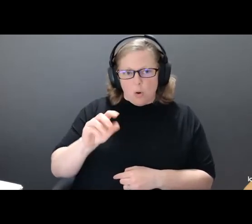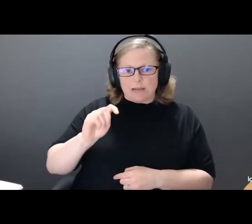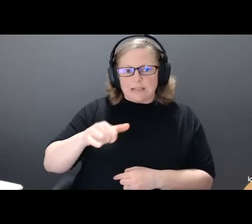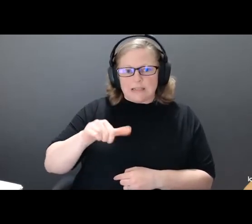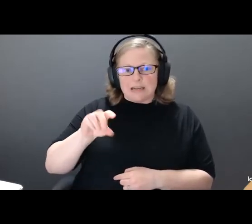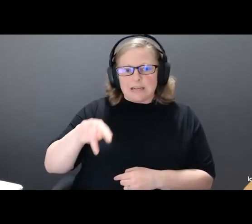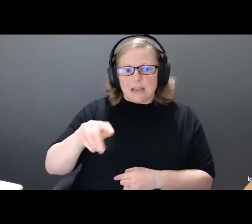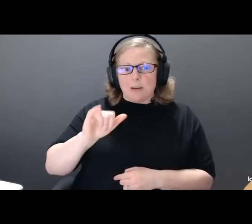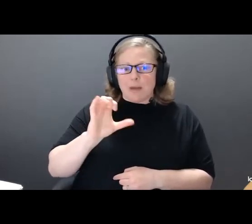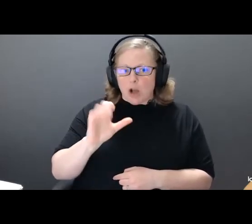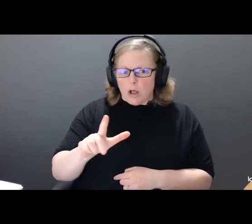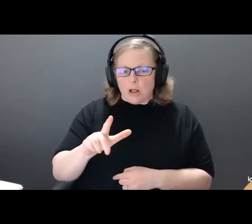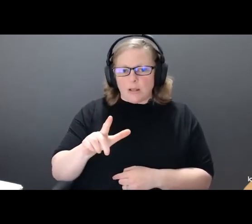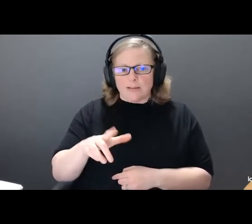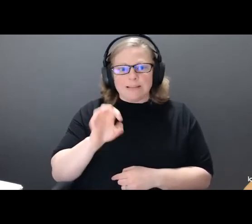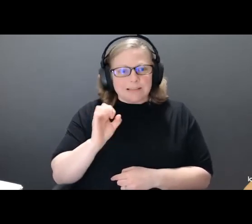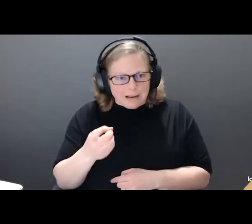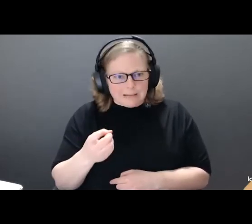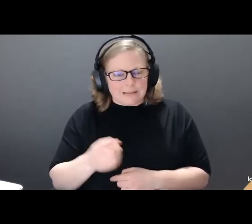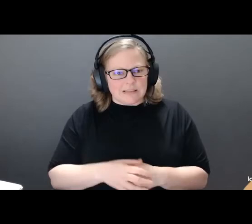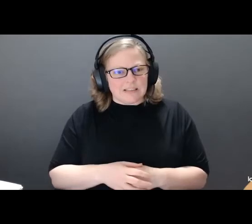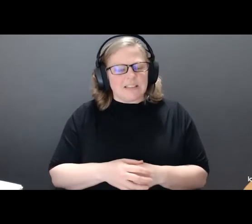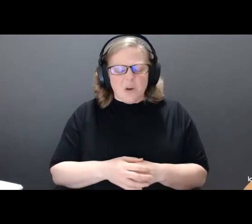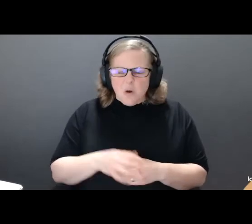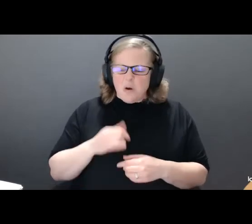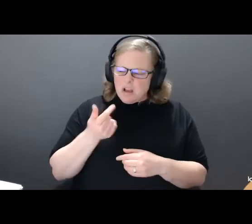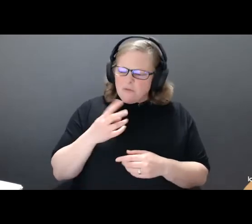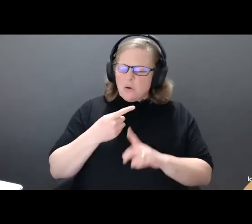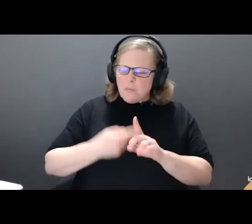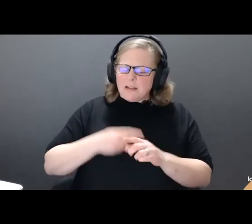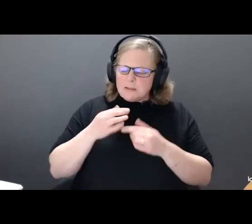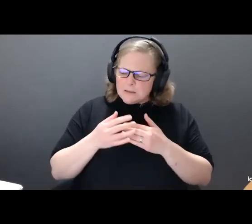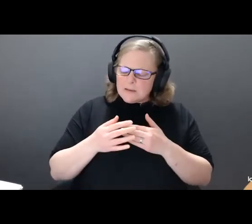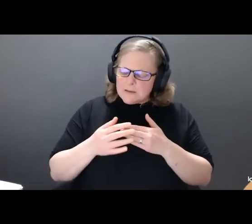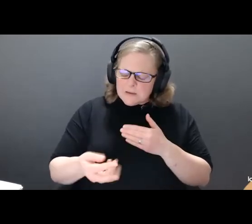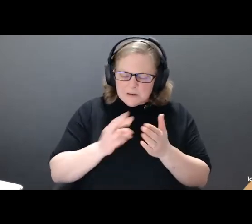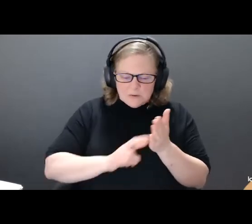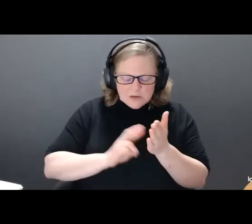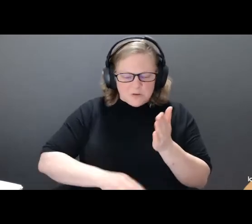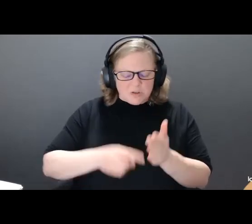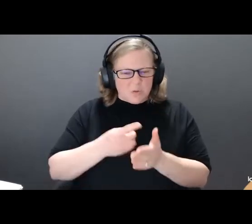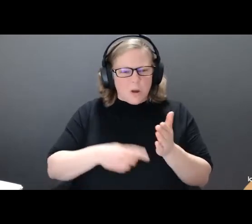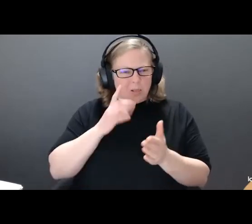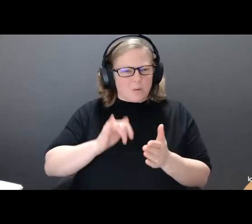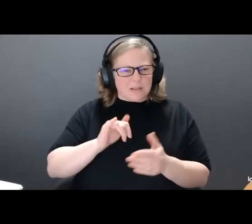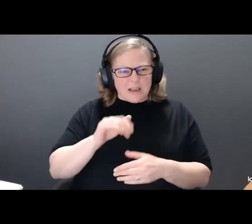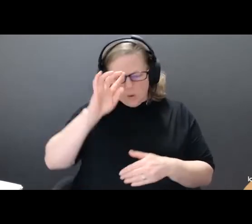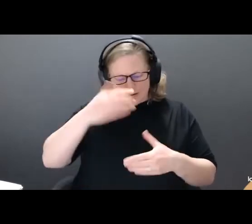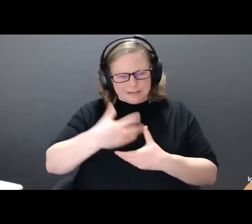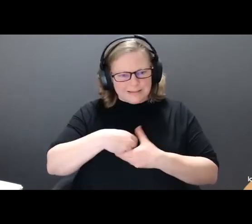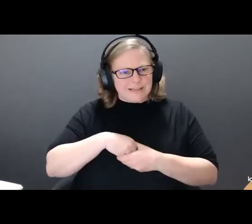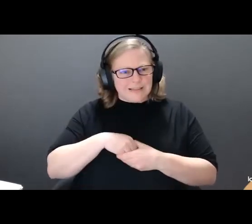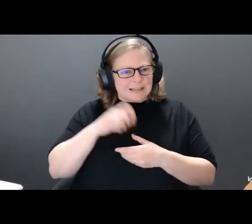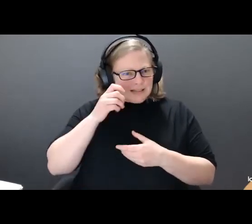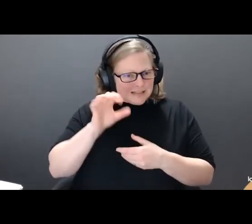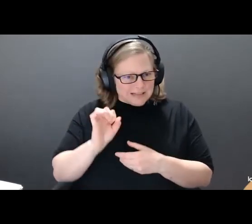followed, I set about figuring out what autistic sex might look like. So I took a class with Dr. Michelle Owen at the University